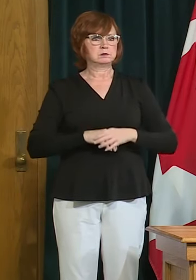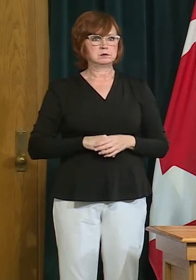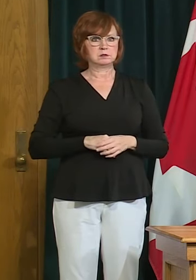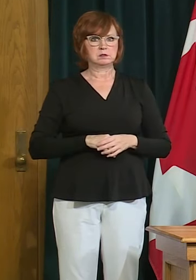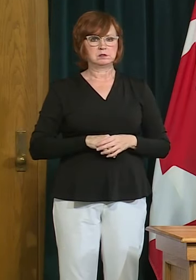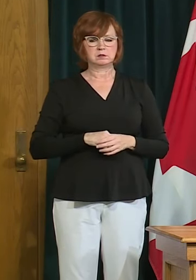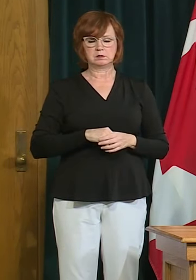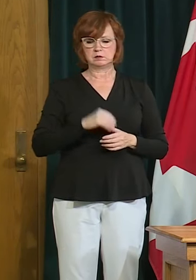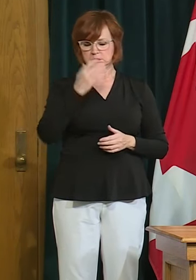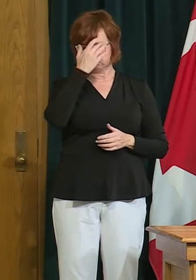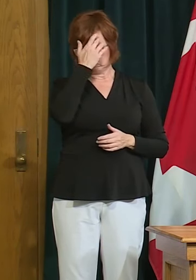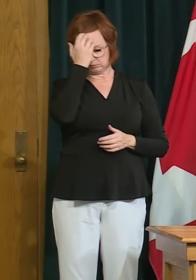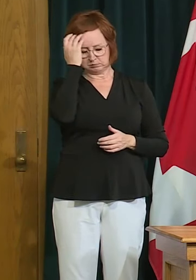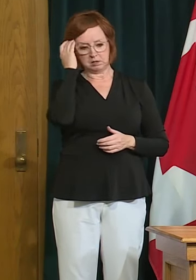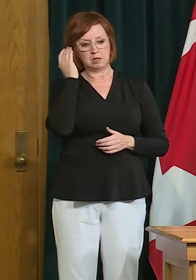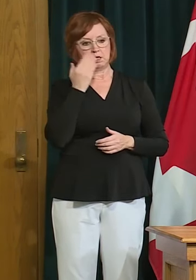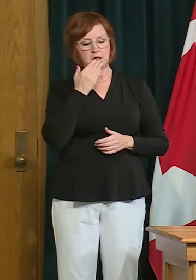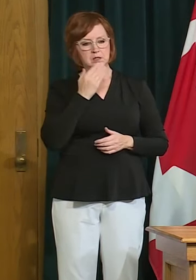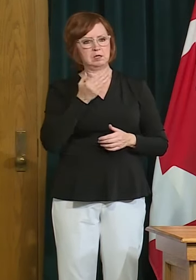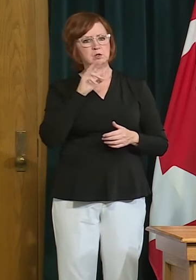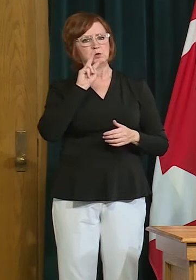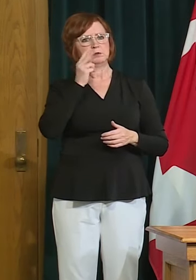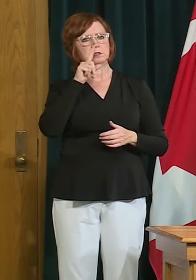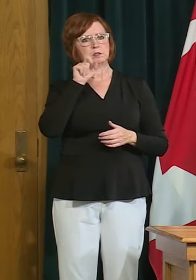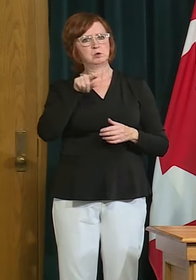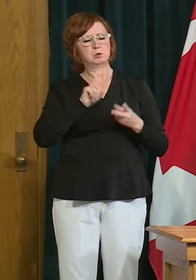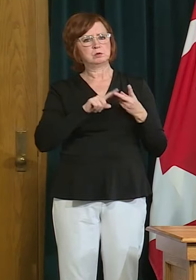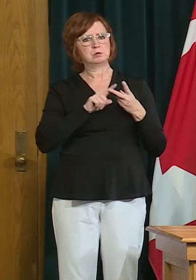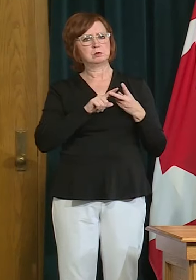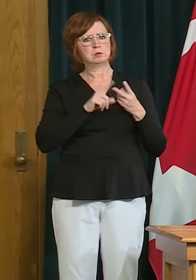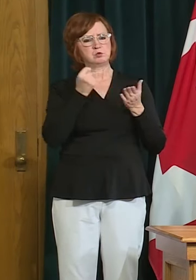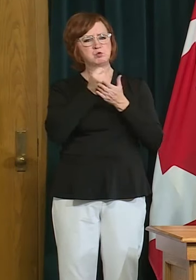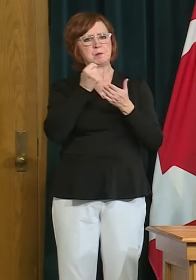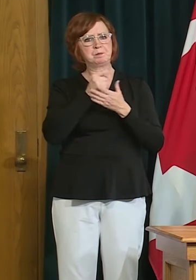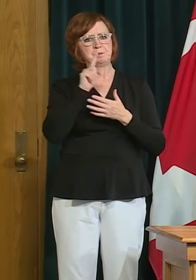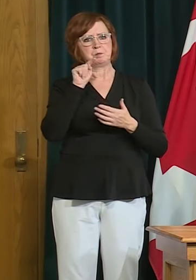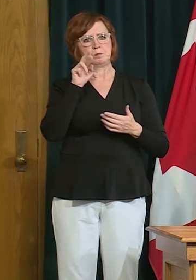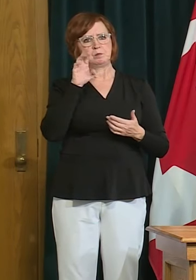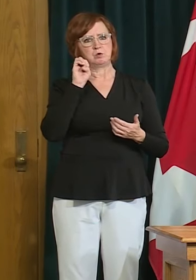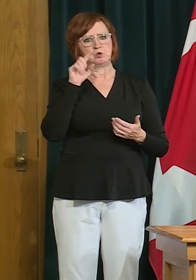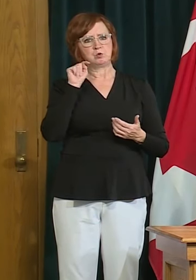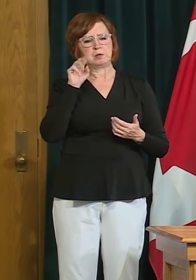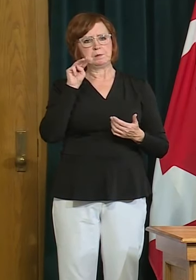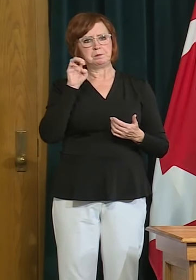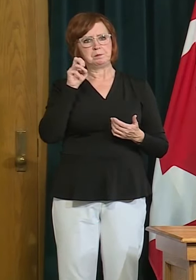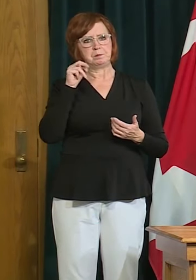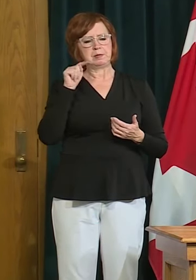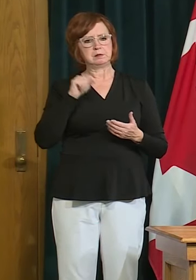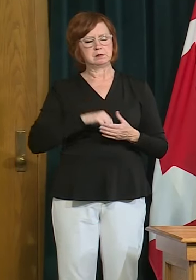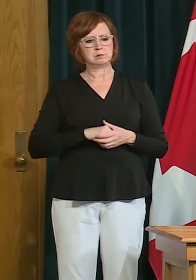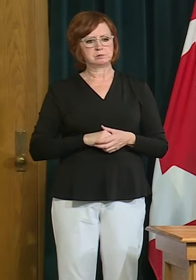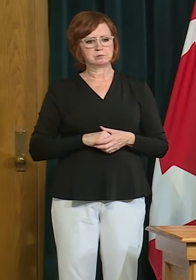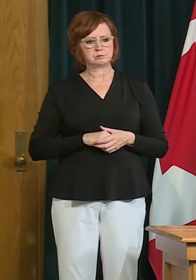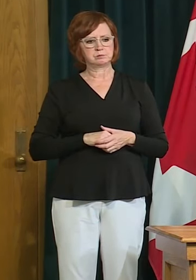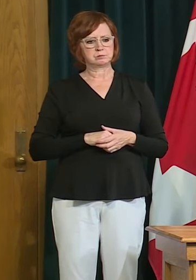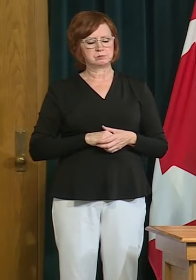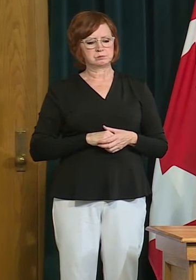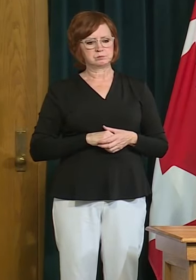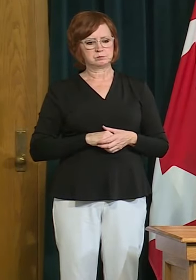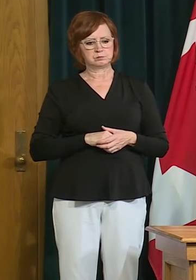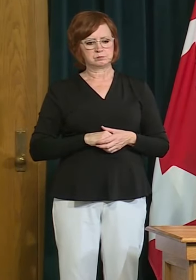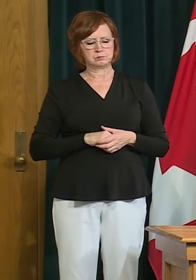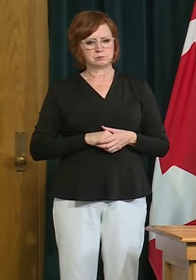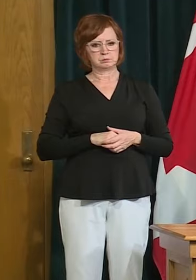thank you for that um my next question is in regards to treatment i'm just wondering what type of uh medications and treatments